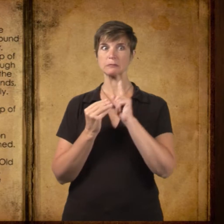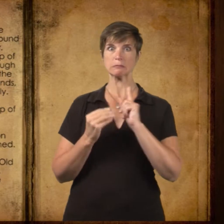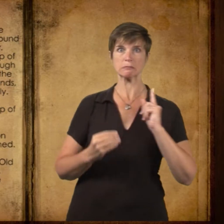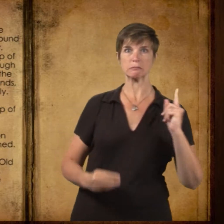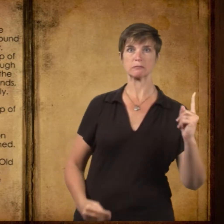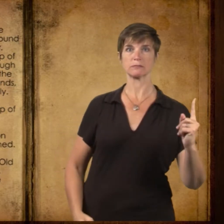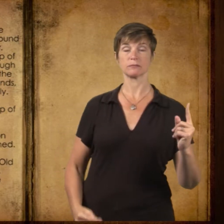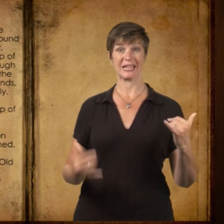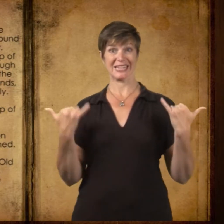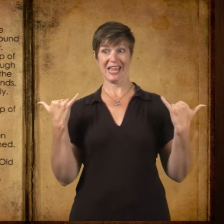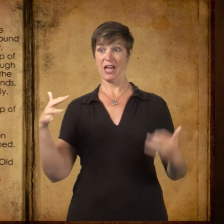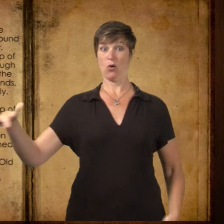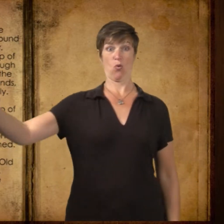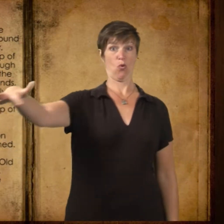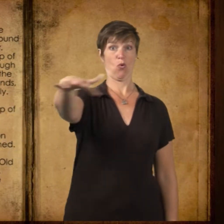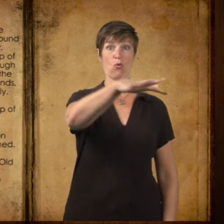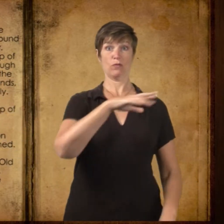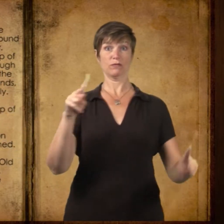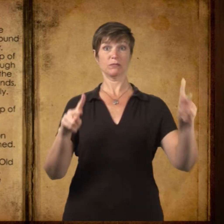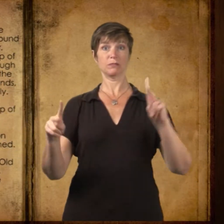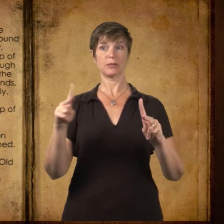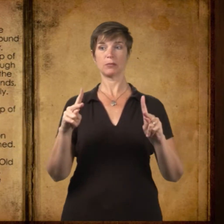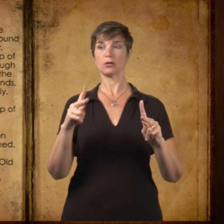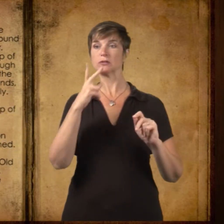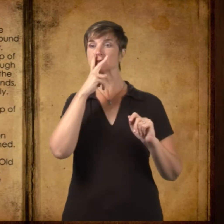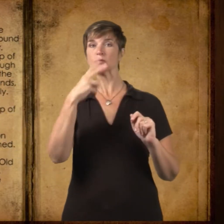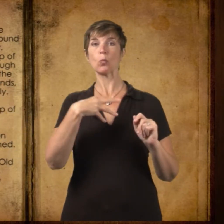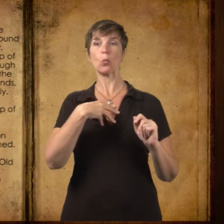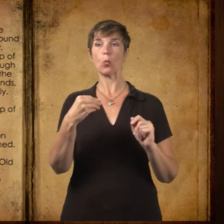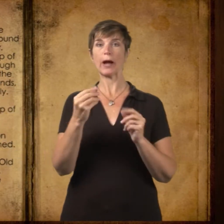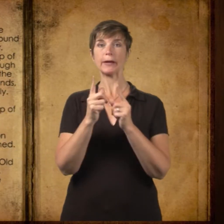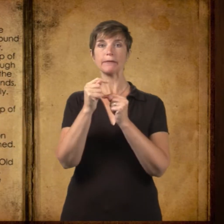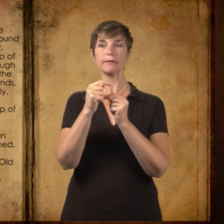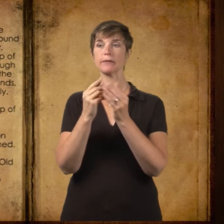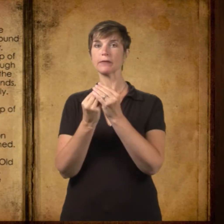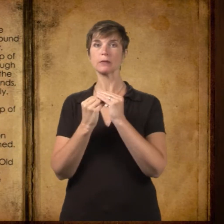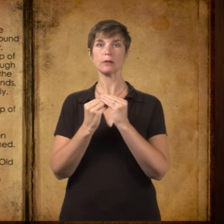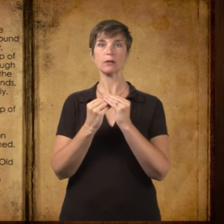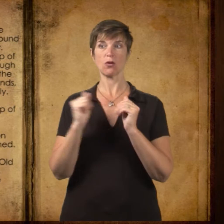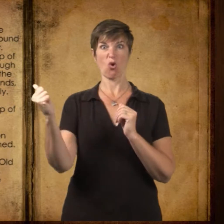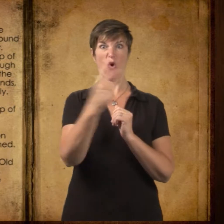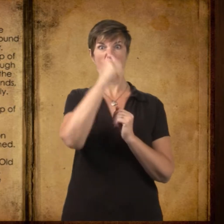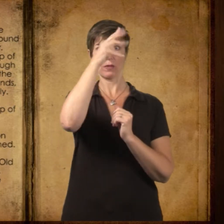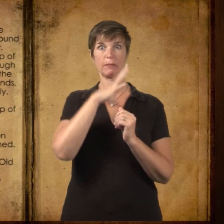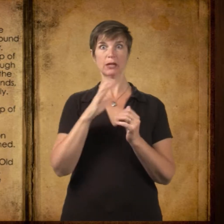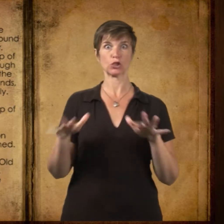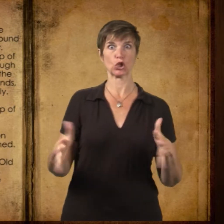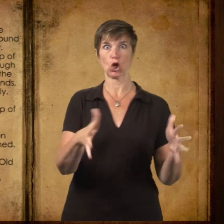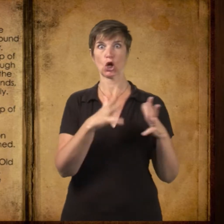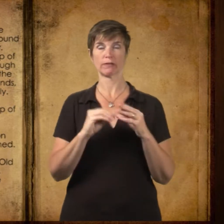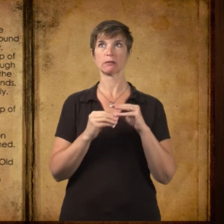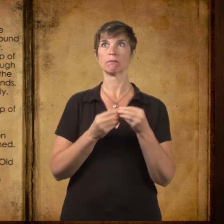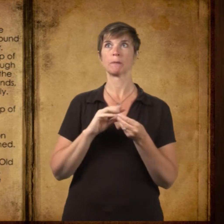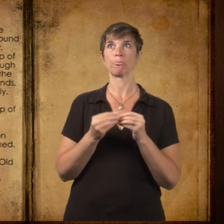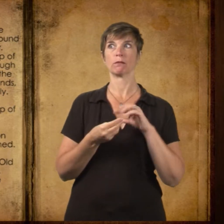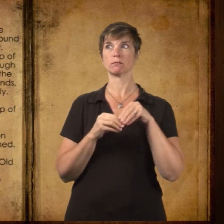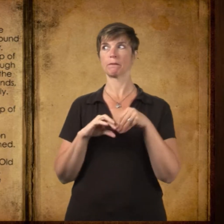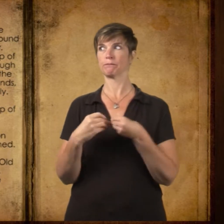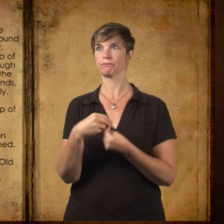a piece of paper from the box. By now, all through the crowd, there were men holding the small folded papers in their large hands,